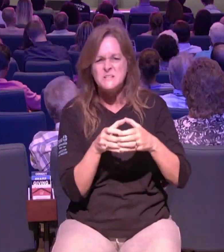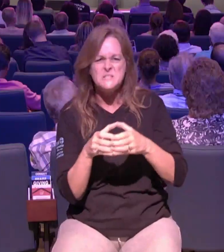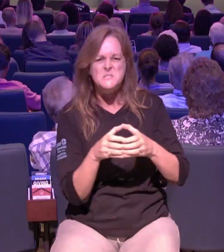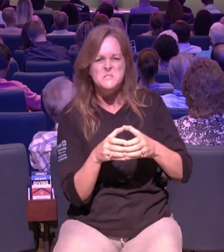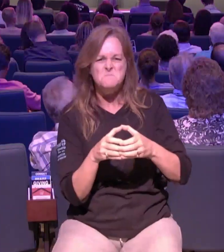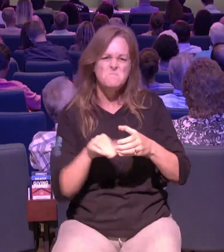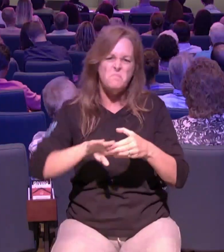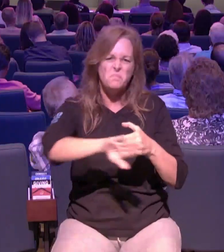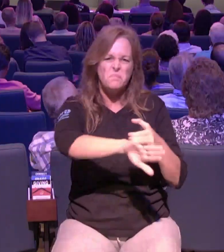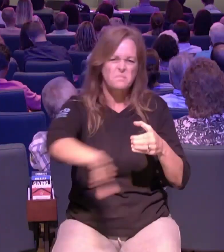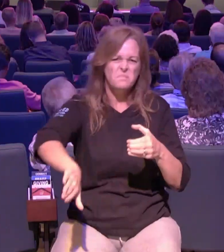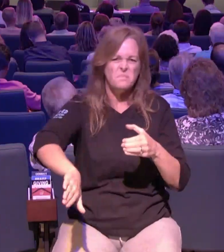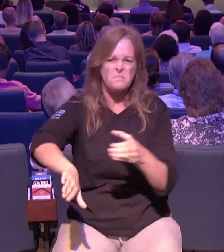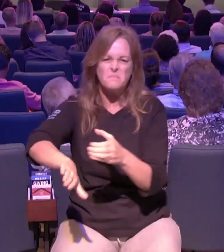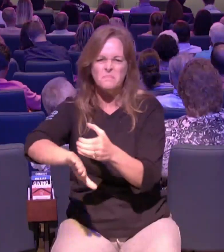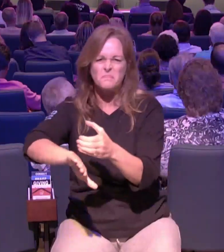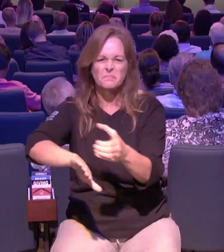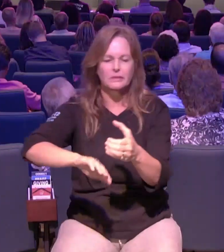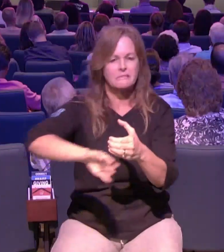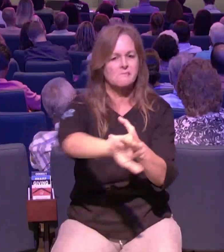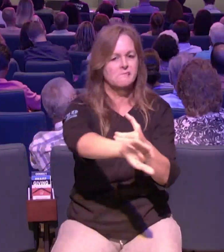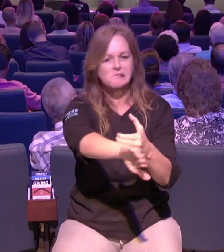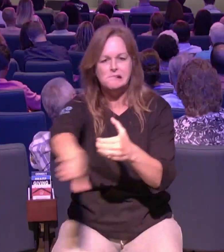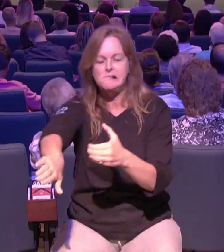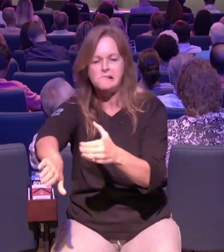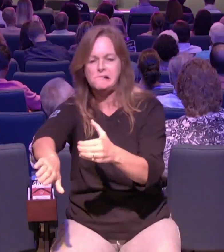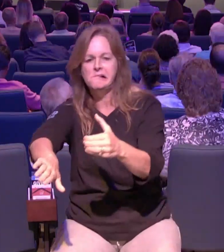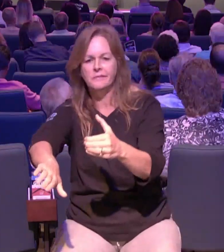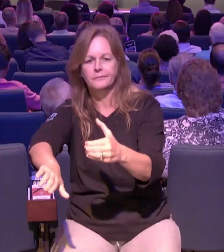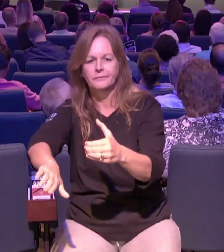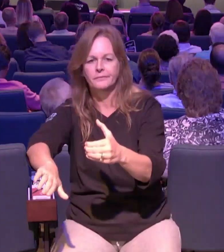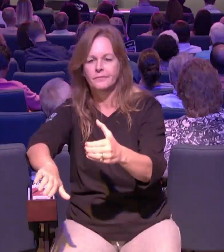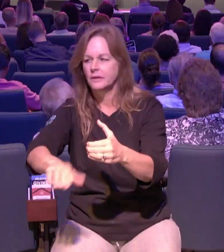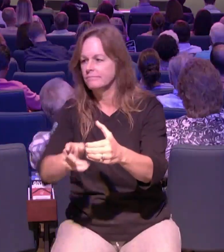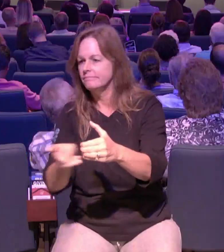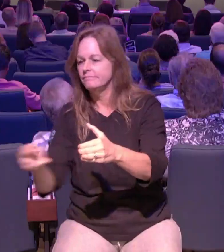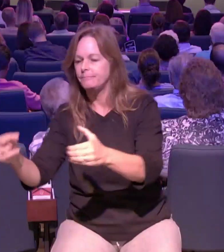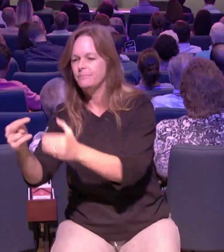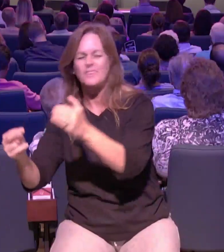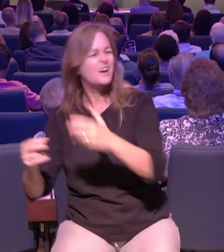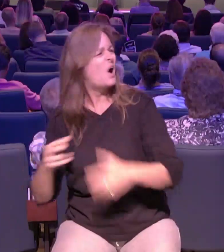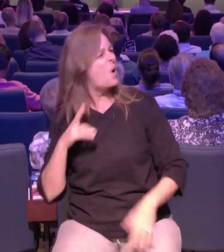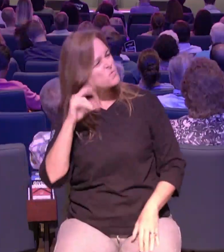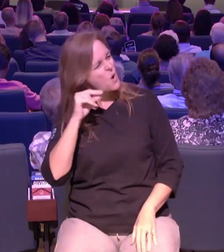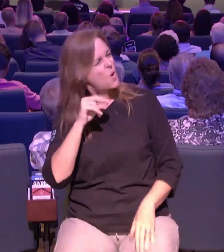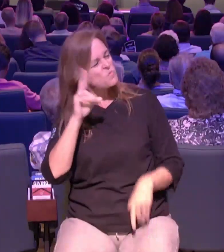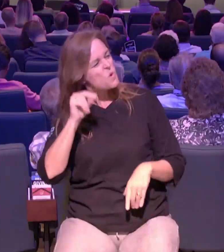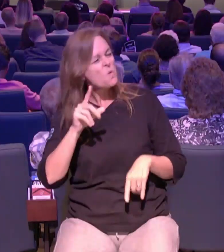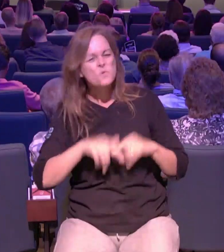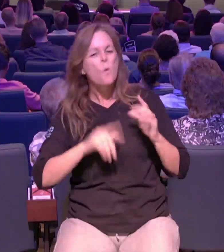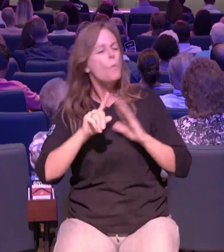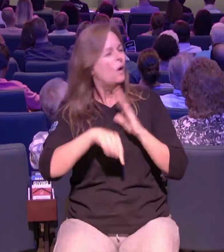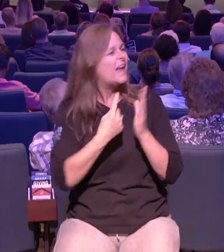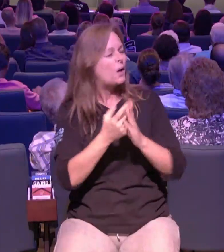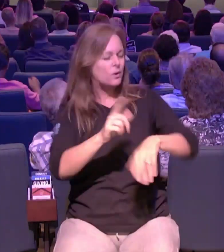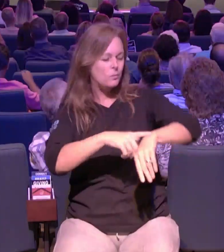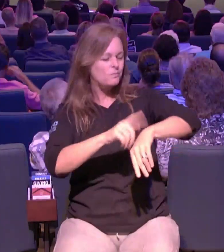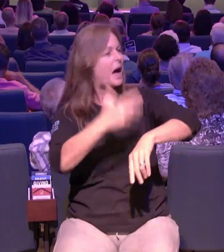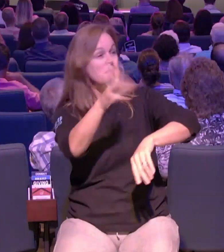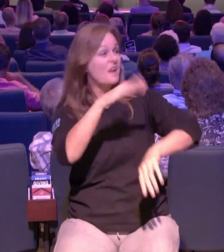the mess they would have ripping off the the roof what if one of them had said no i don't want to do that you know this is taking about an hour i'm done my time